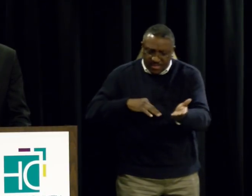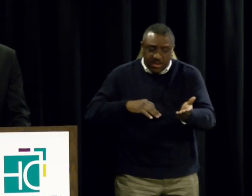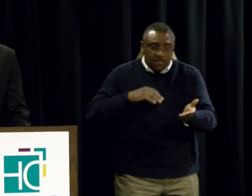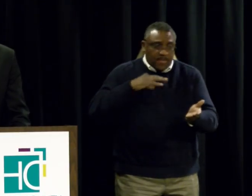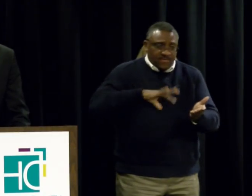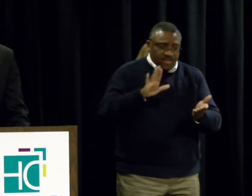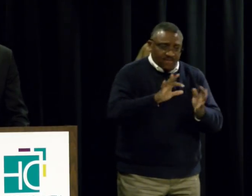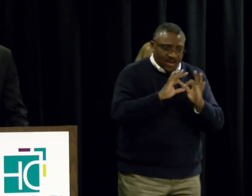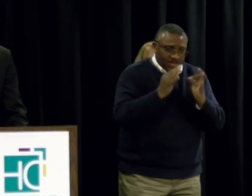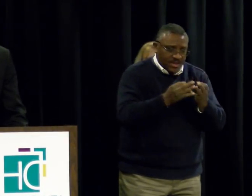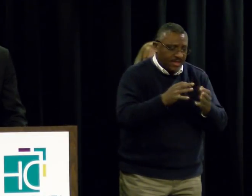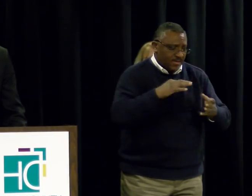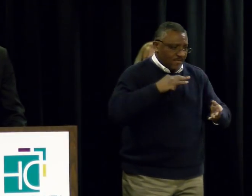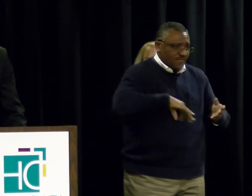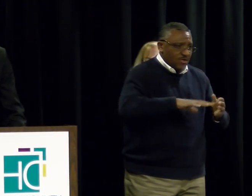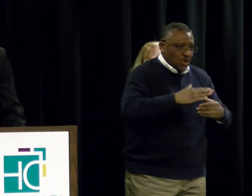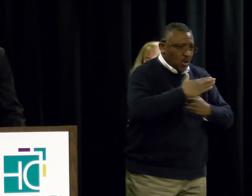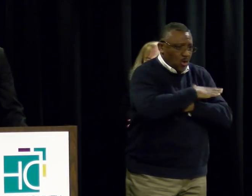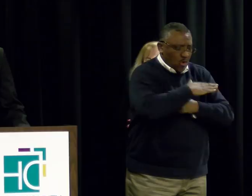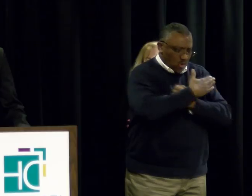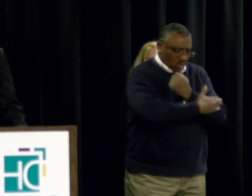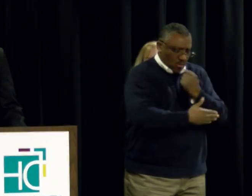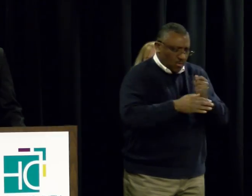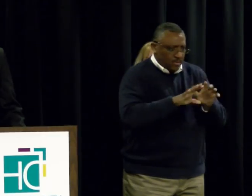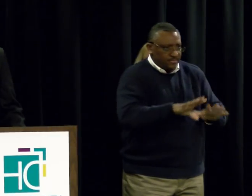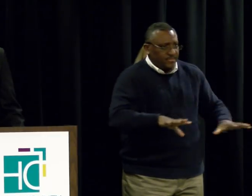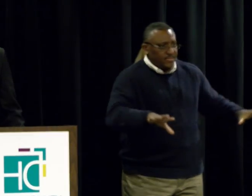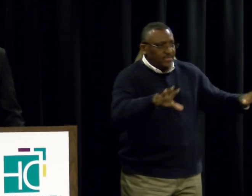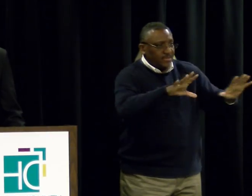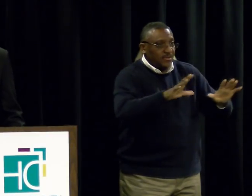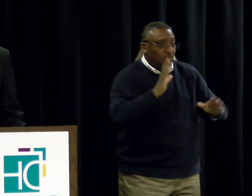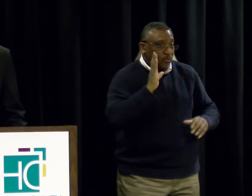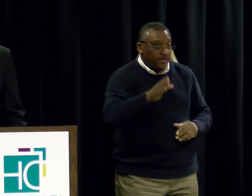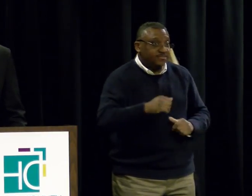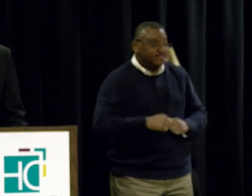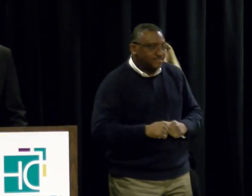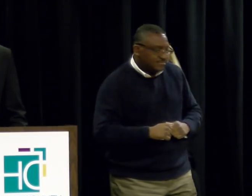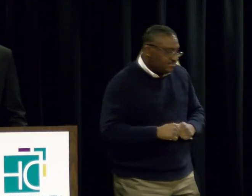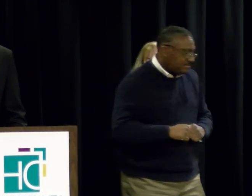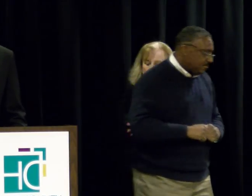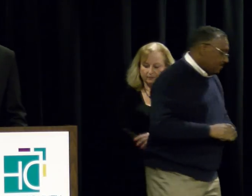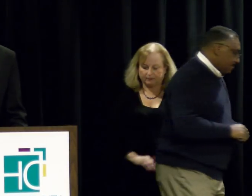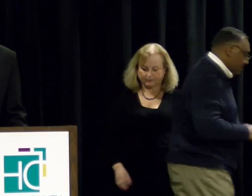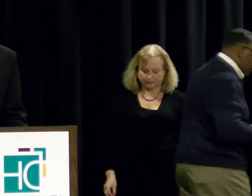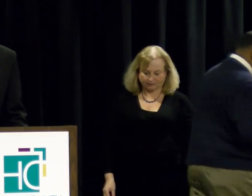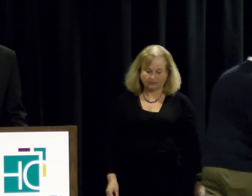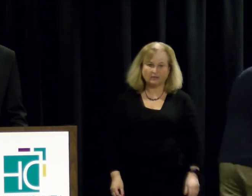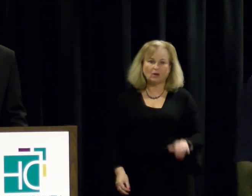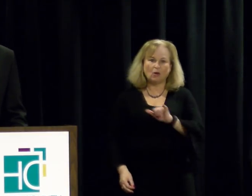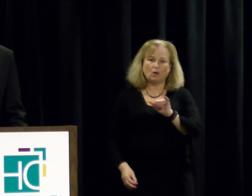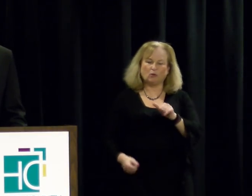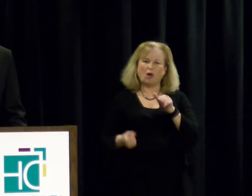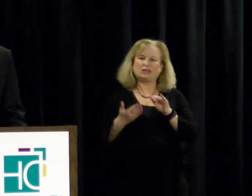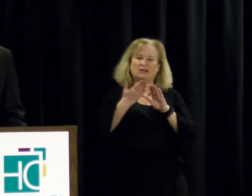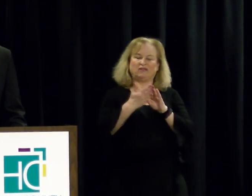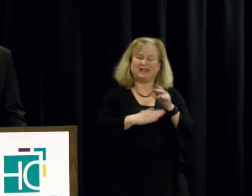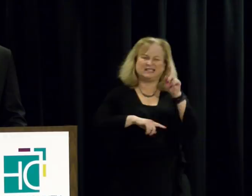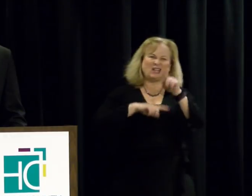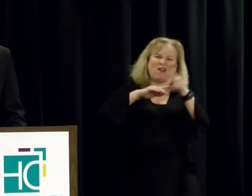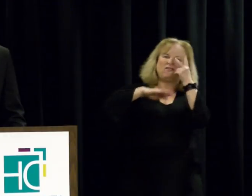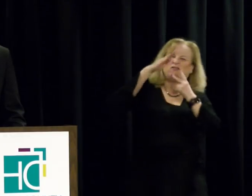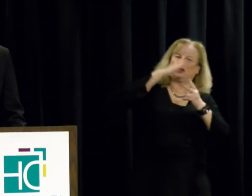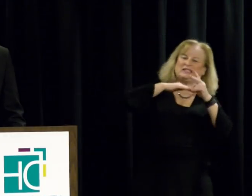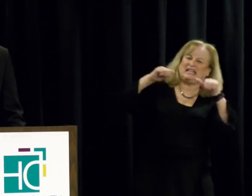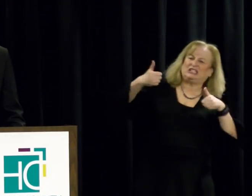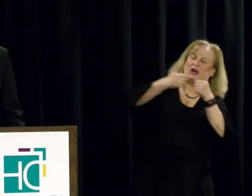family, and our entire society. We're also facing unforeseen challenges with